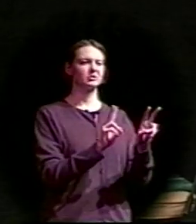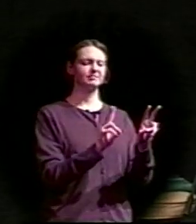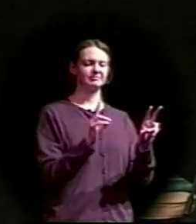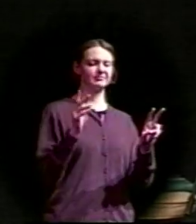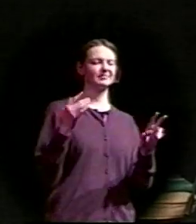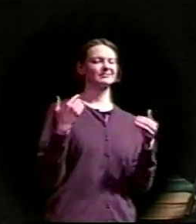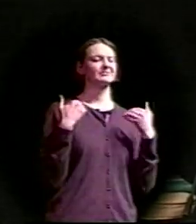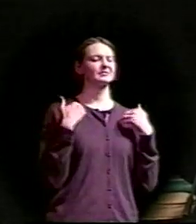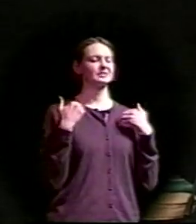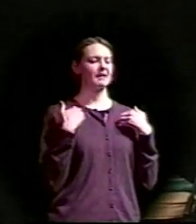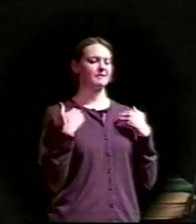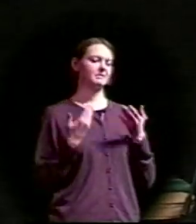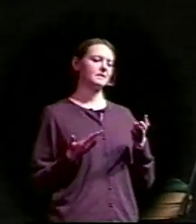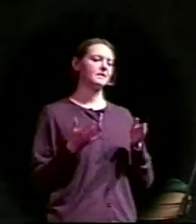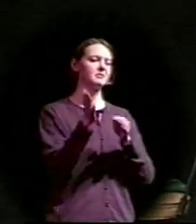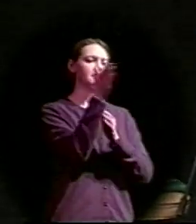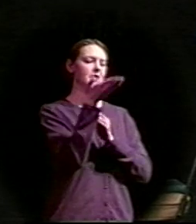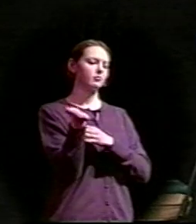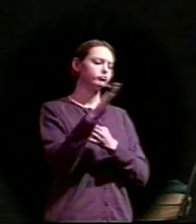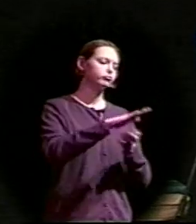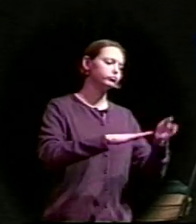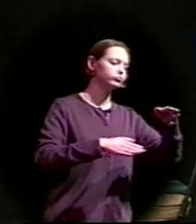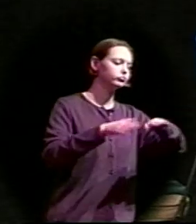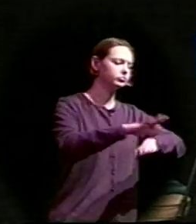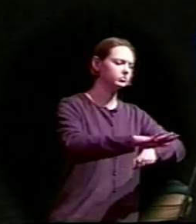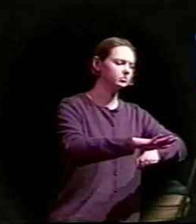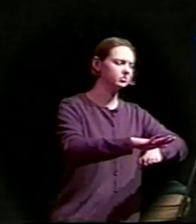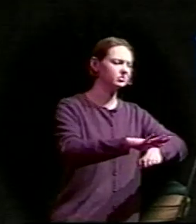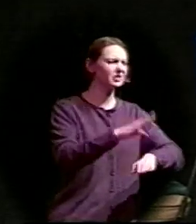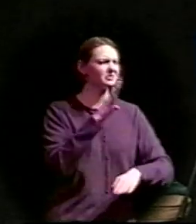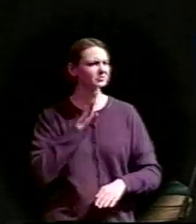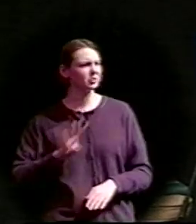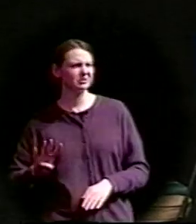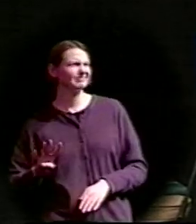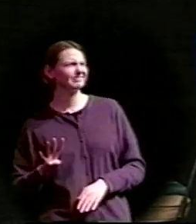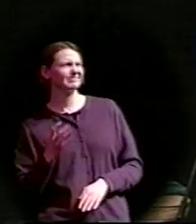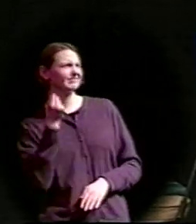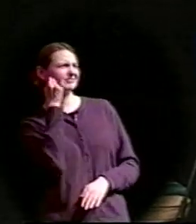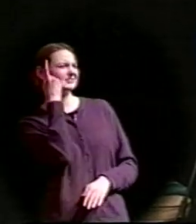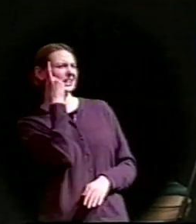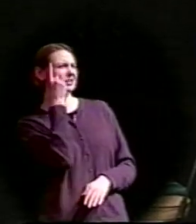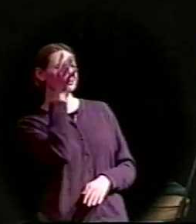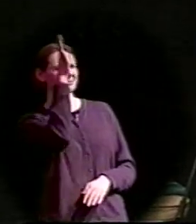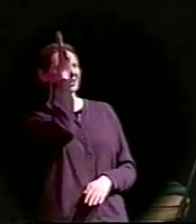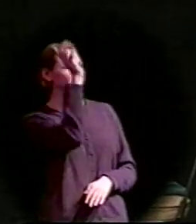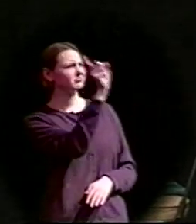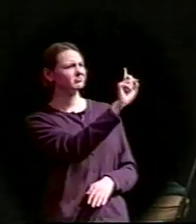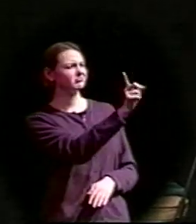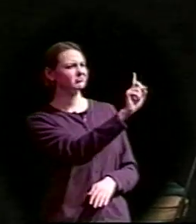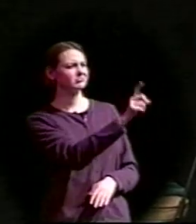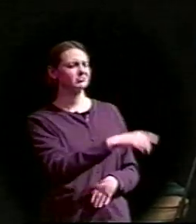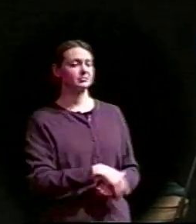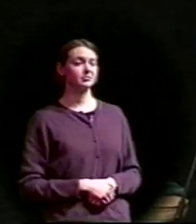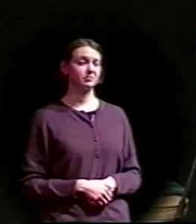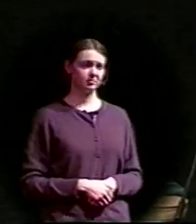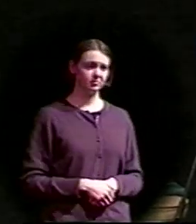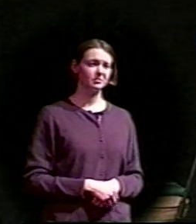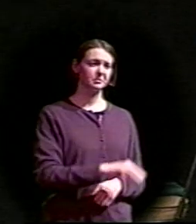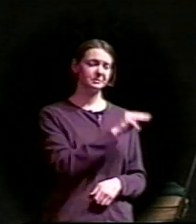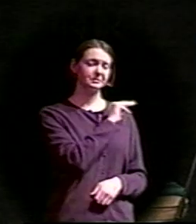a four-year-old girl to understand where her father is. All Minnie knew is that her father did